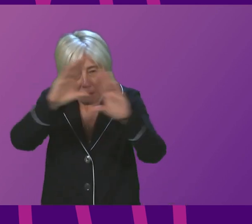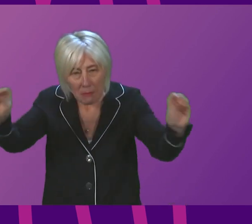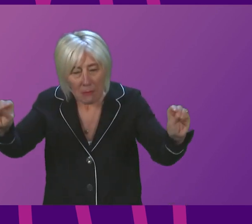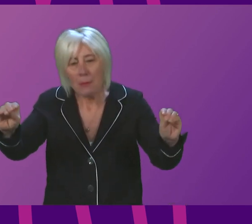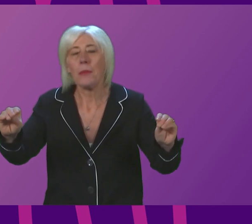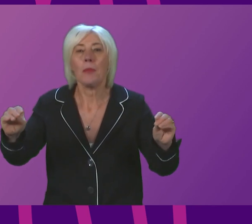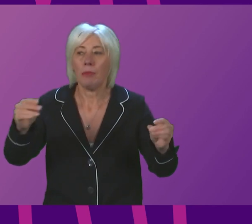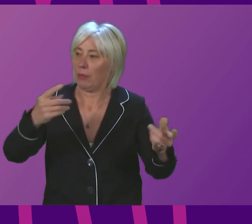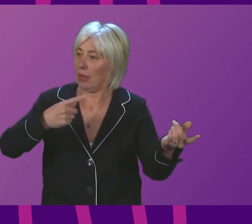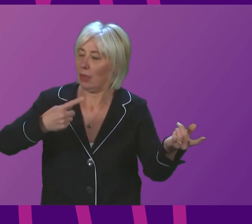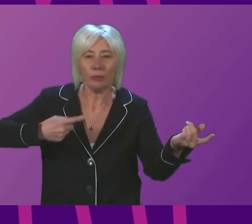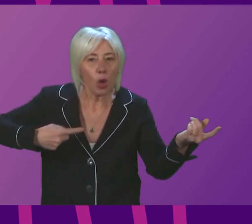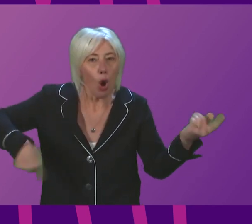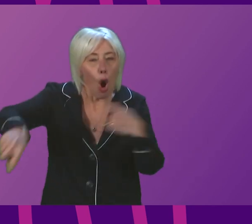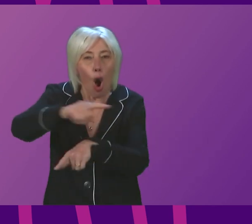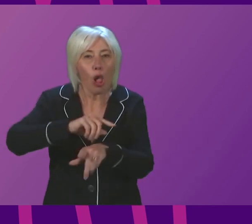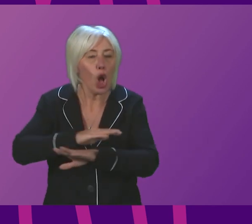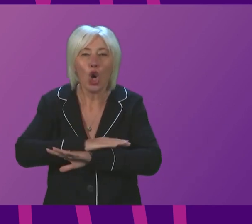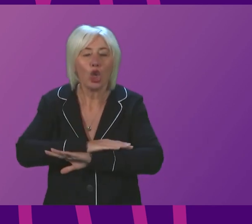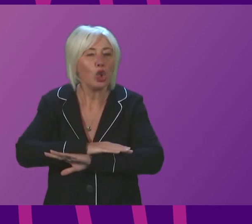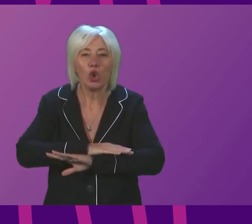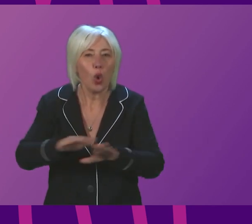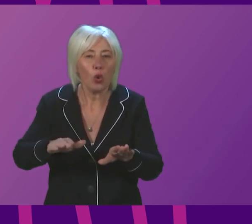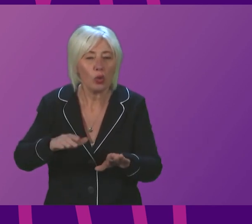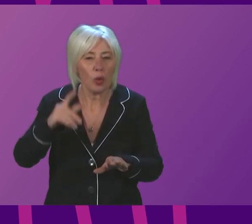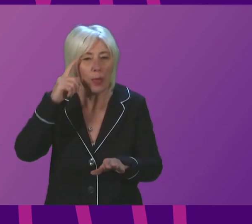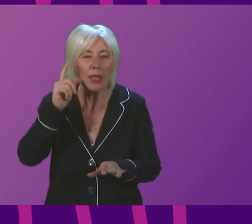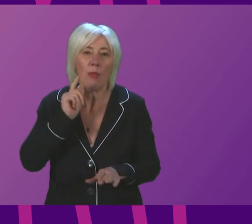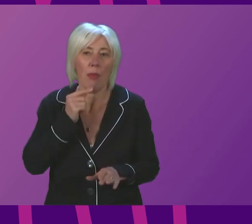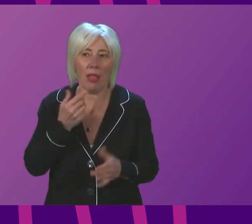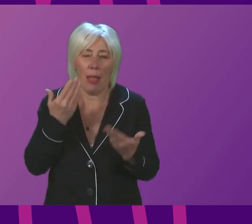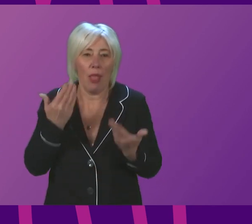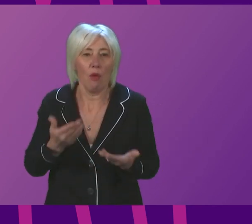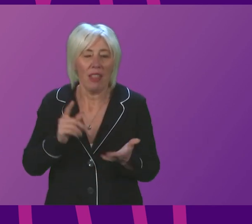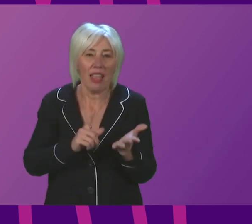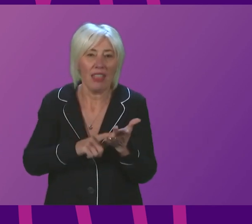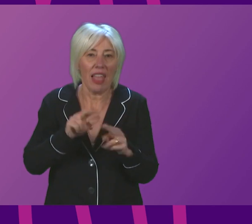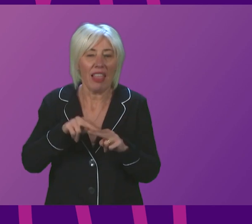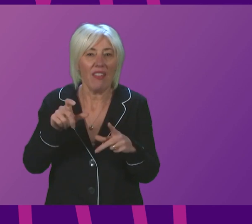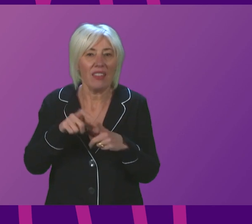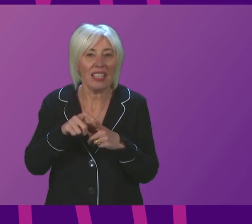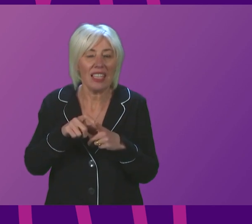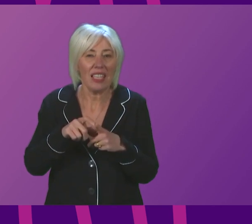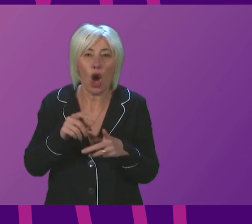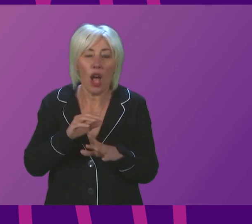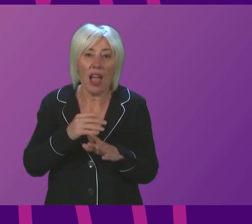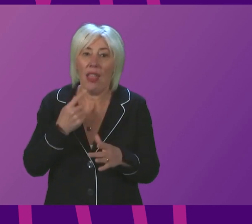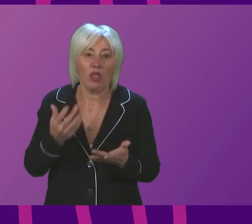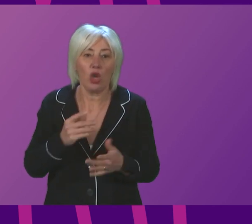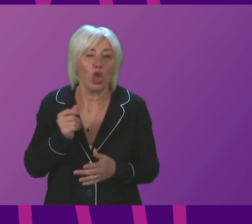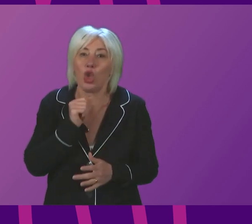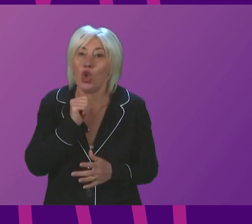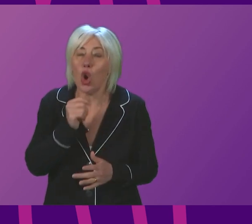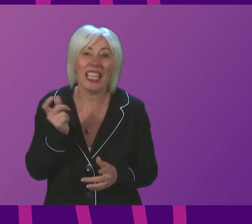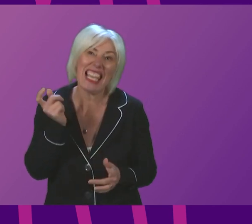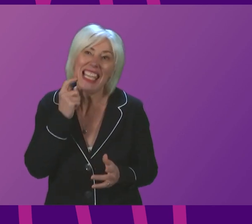including Pam Gossall, not to give the suggestion to the population right now that lateral flow devices are not easily accessible, because